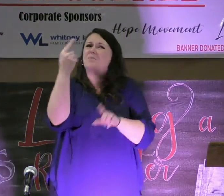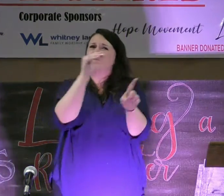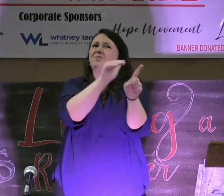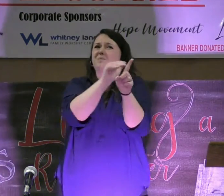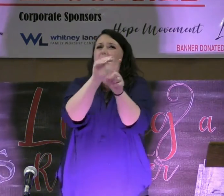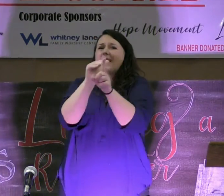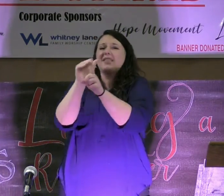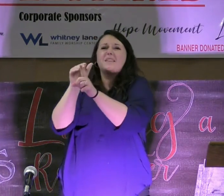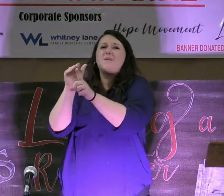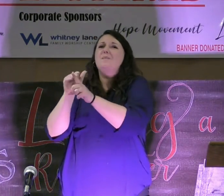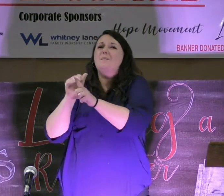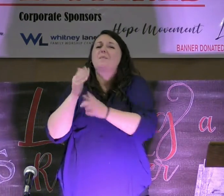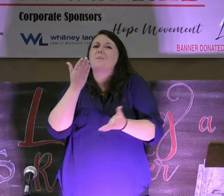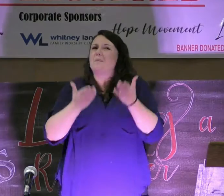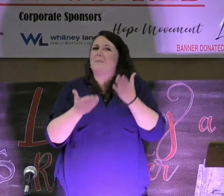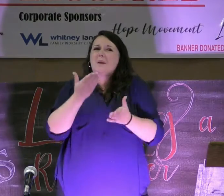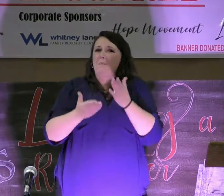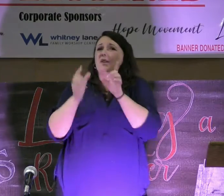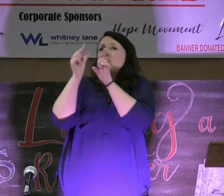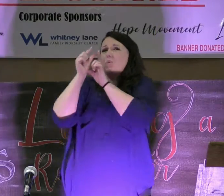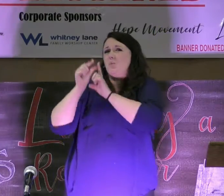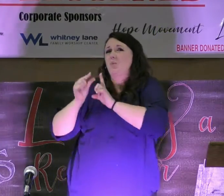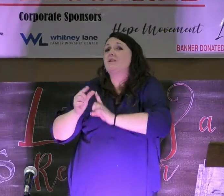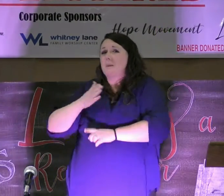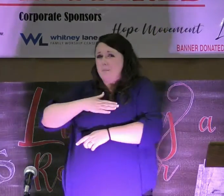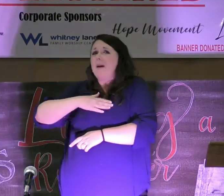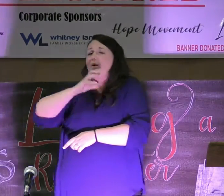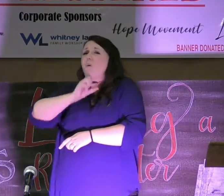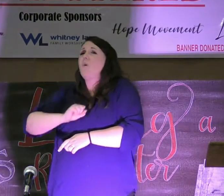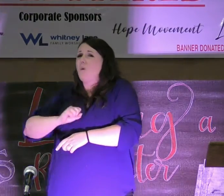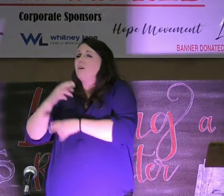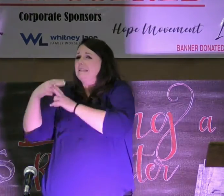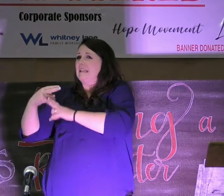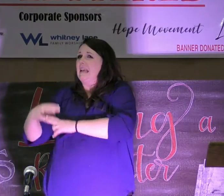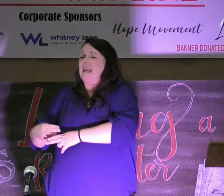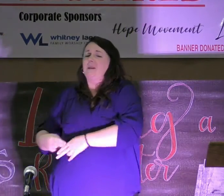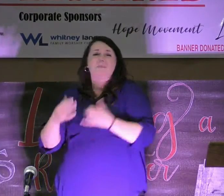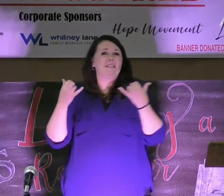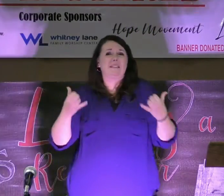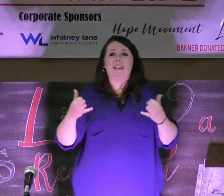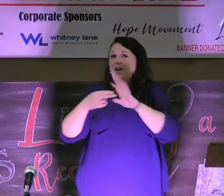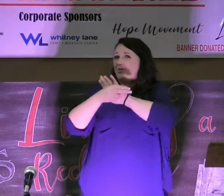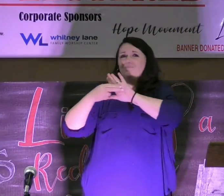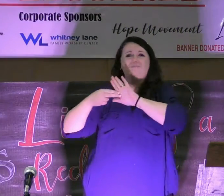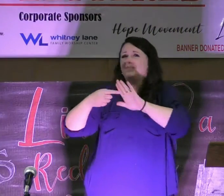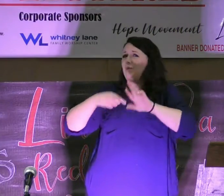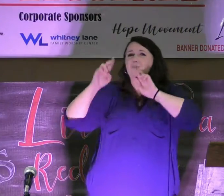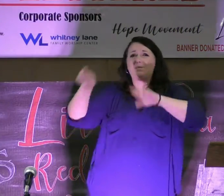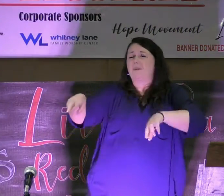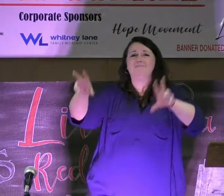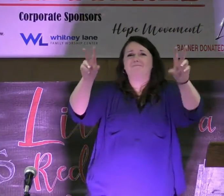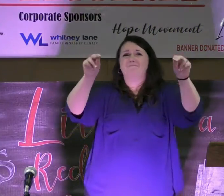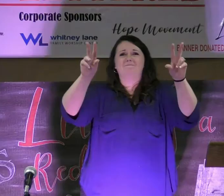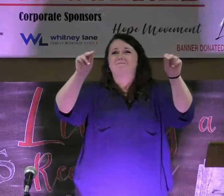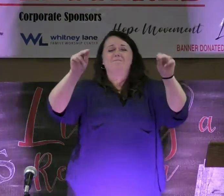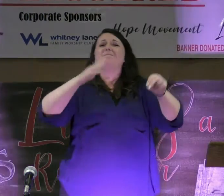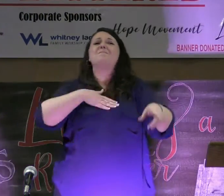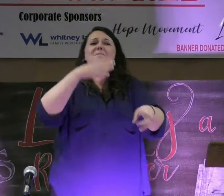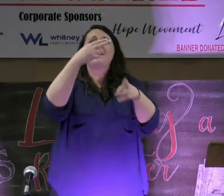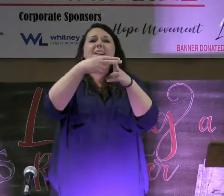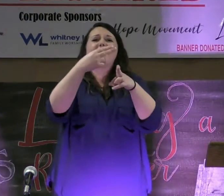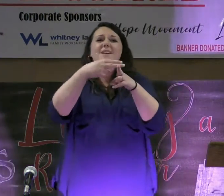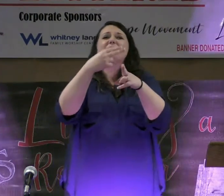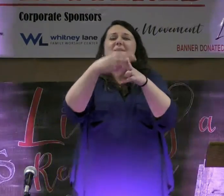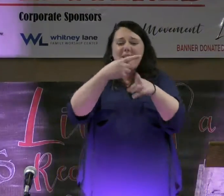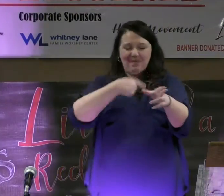to remind them. Maybe those were my old names. But they're no longer the names that I respond to. My name